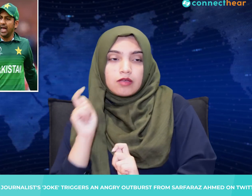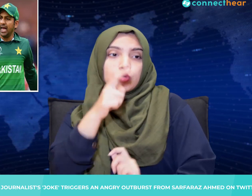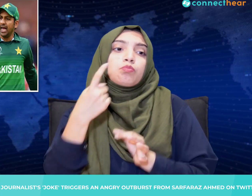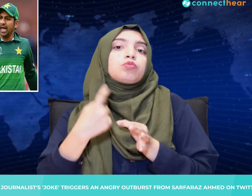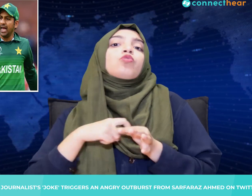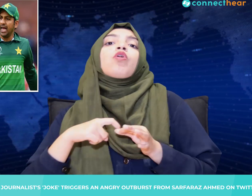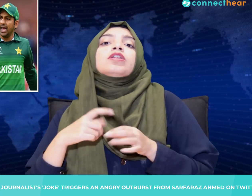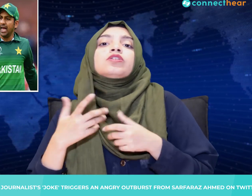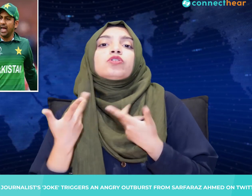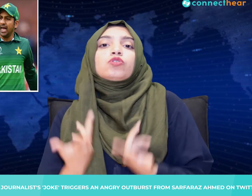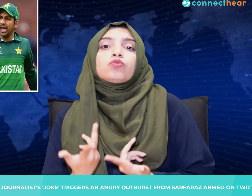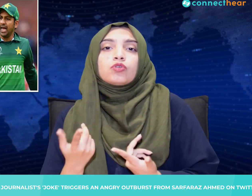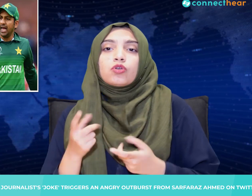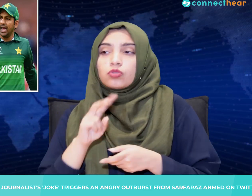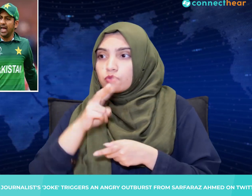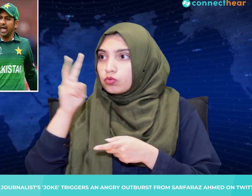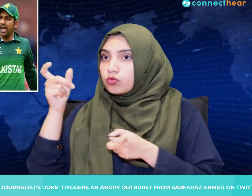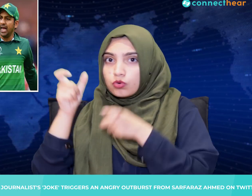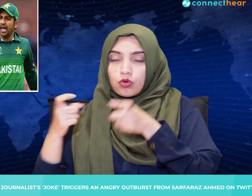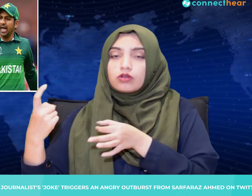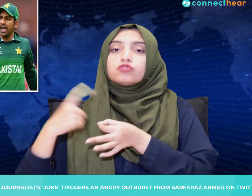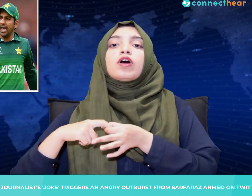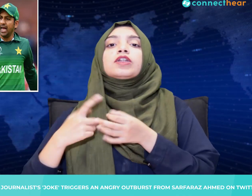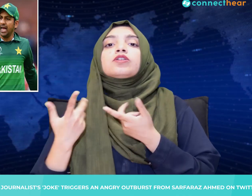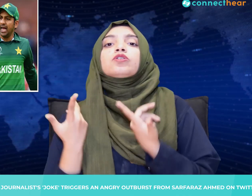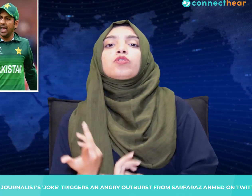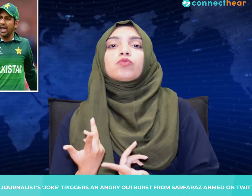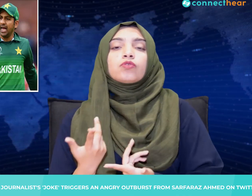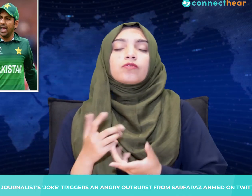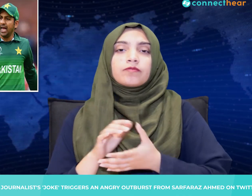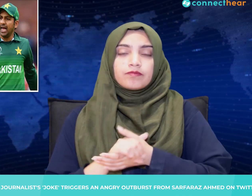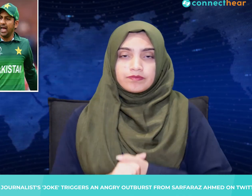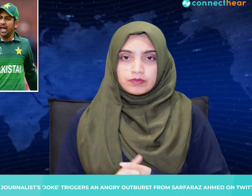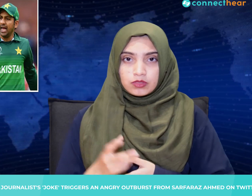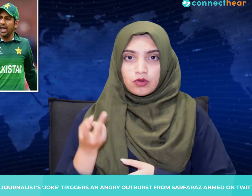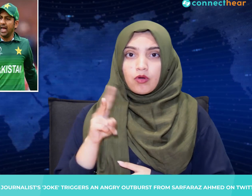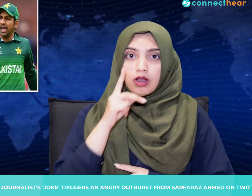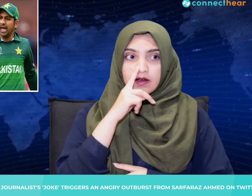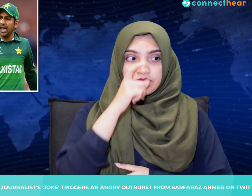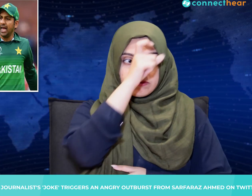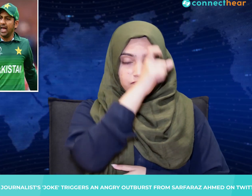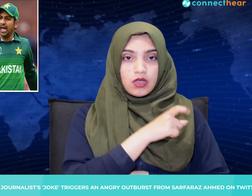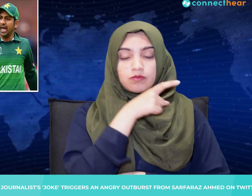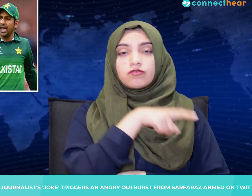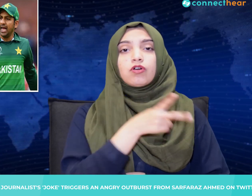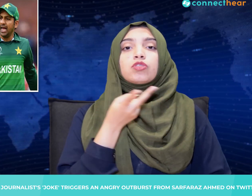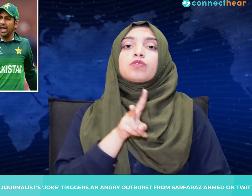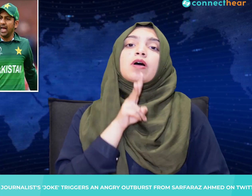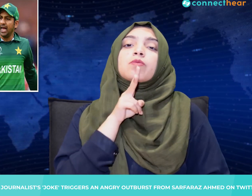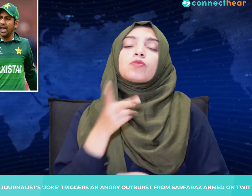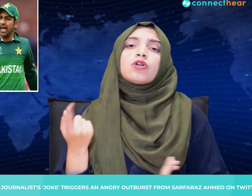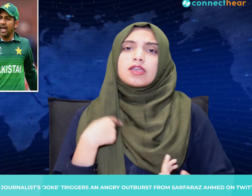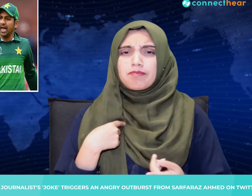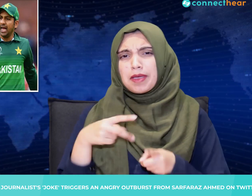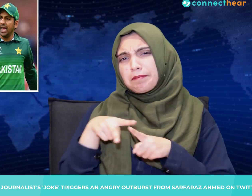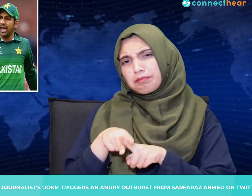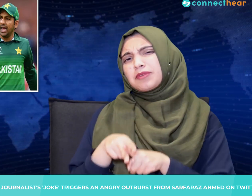Rashid seemed quite alarmed by Ahmed's reply, after which she tweeted to clarify that it had only been a joke.